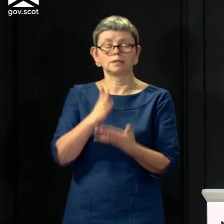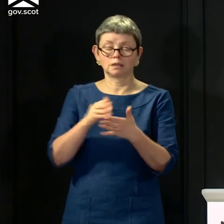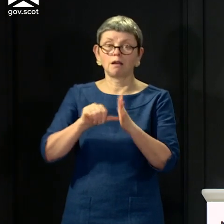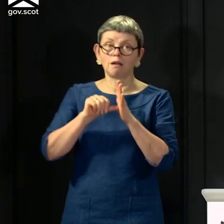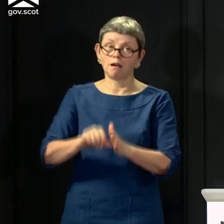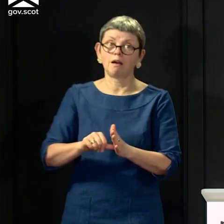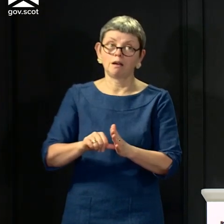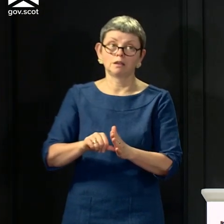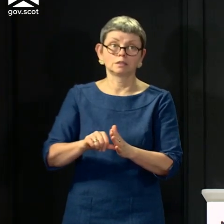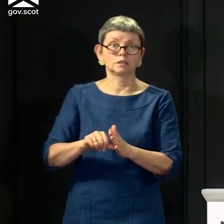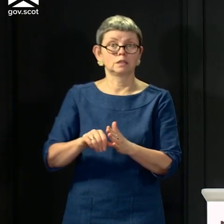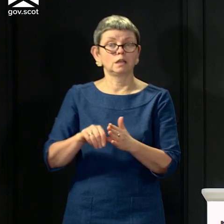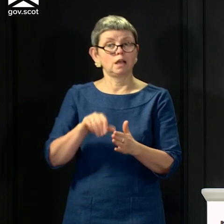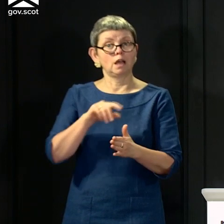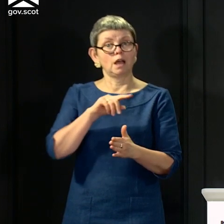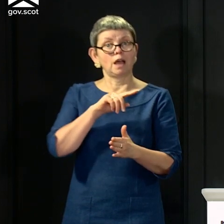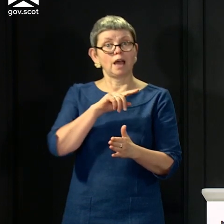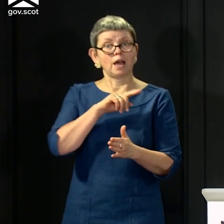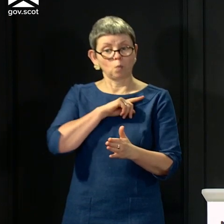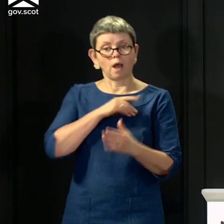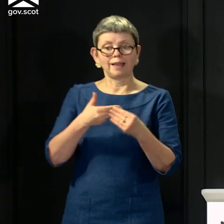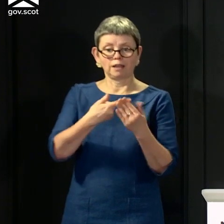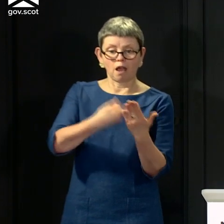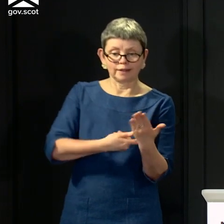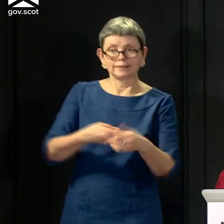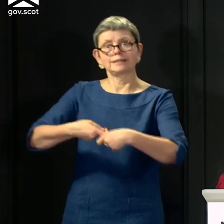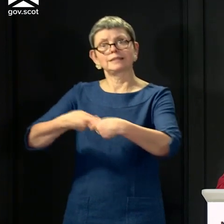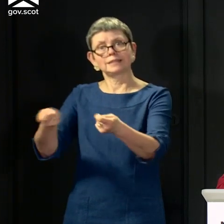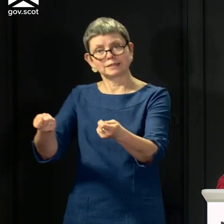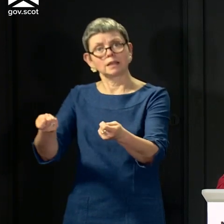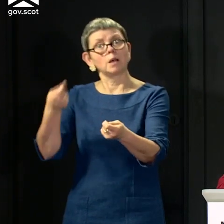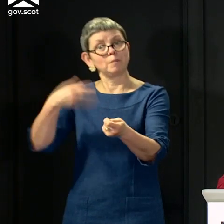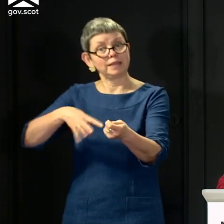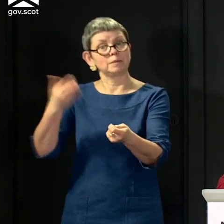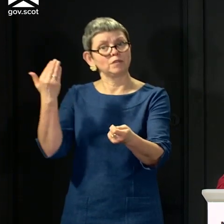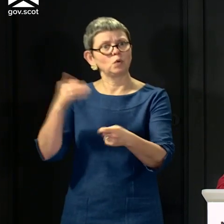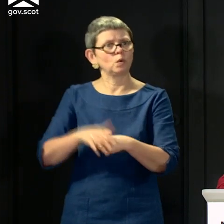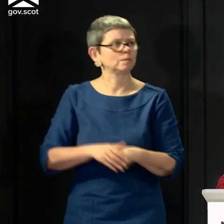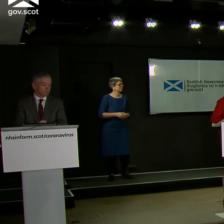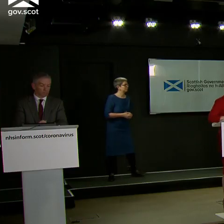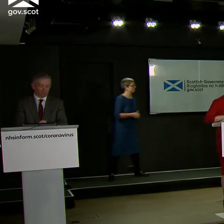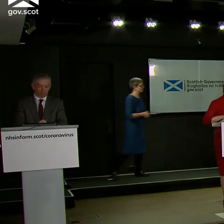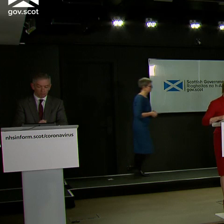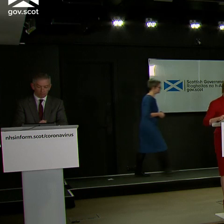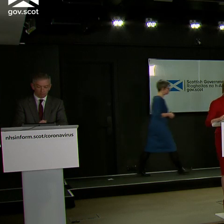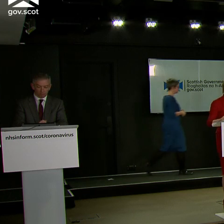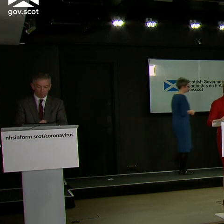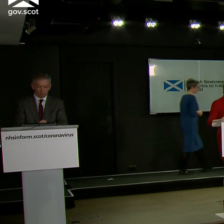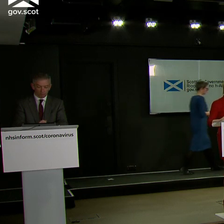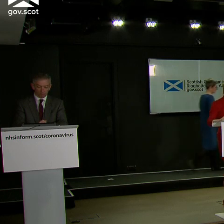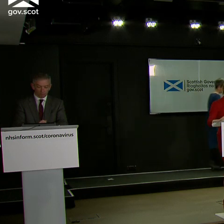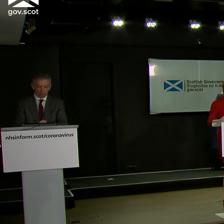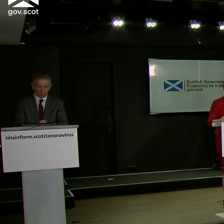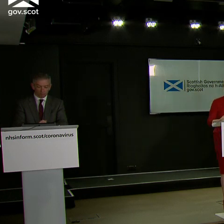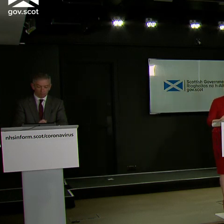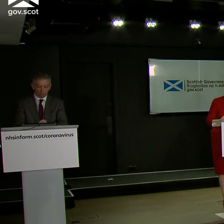challenge for care homes and why we put the guidance out to guide them in making these difficult decisions. Jean? I think I've